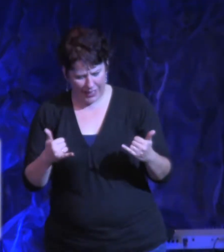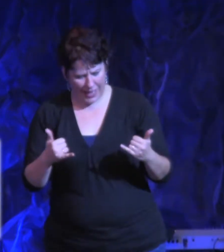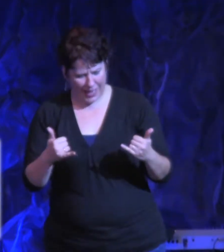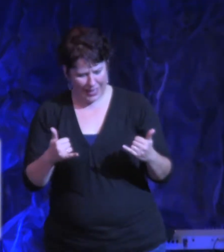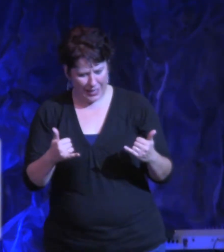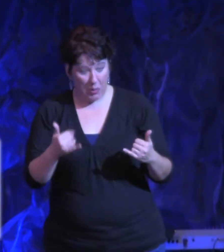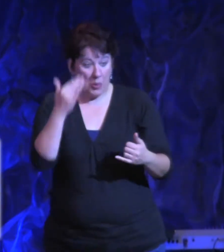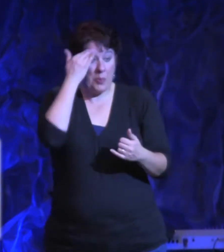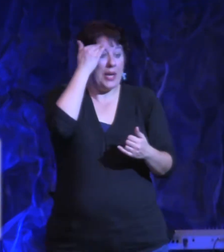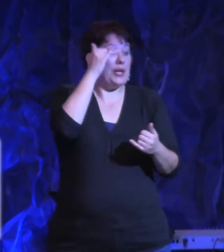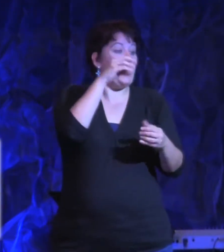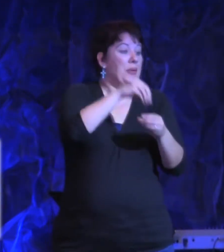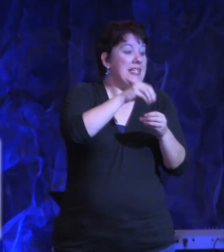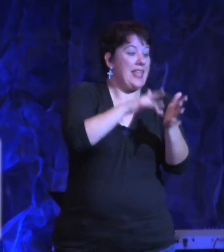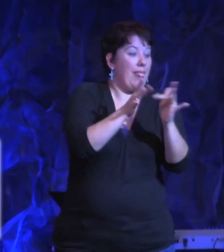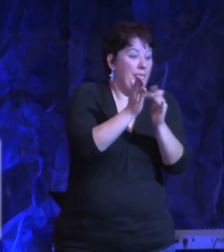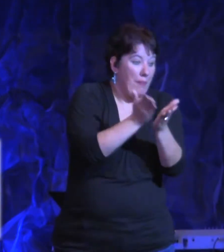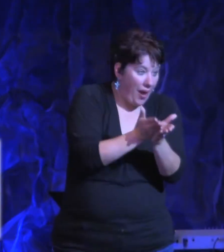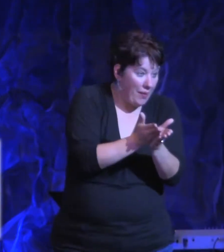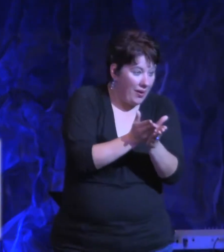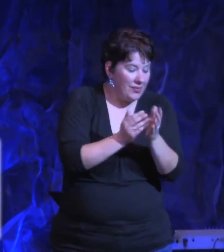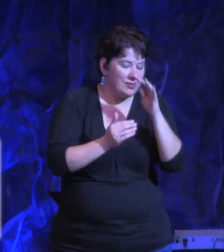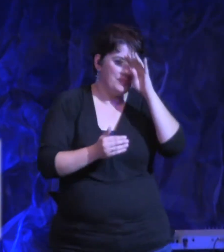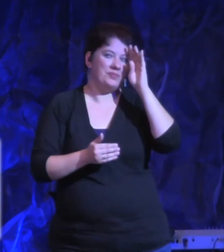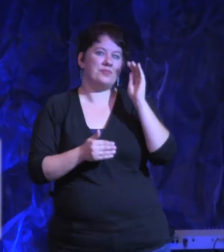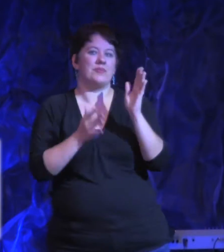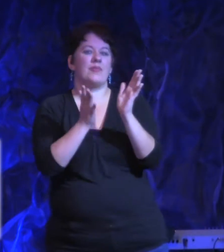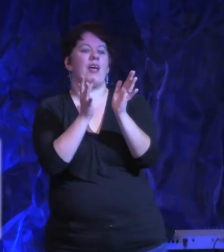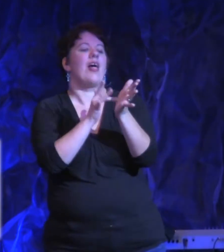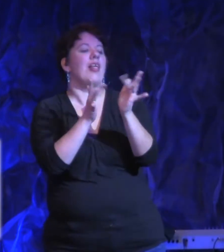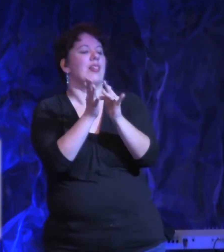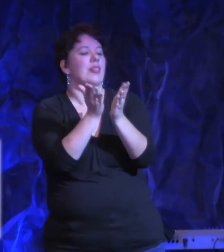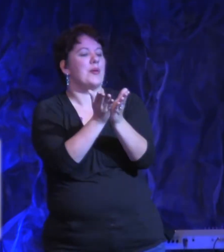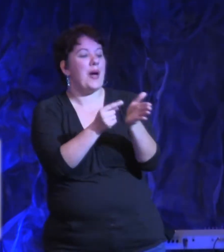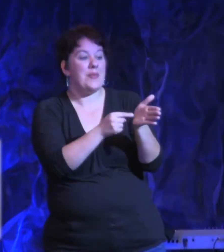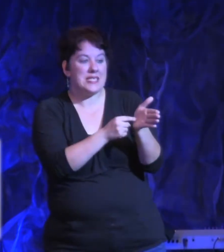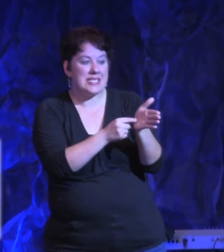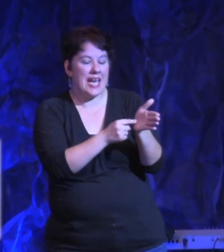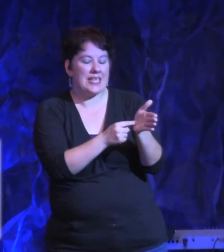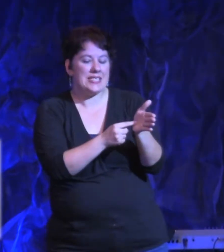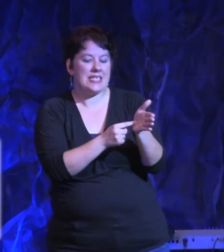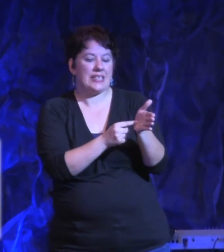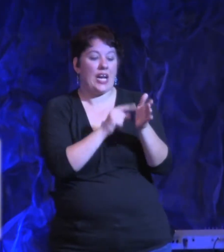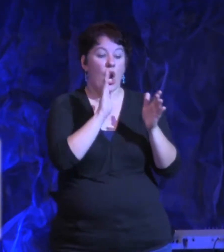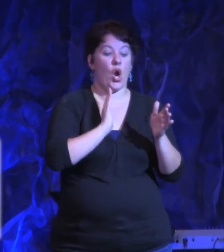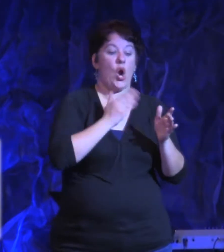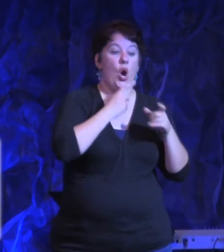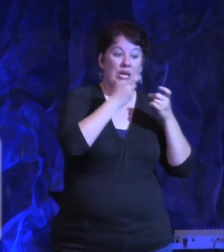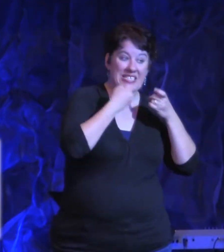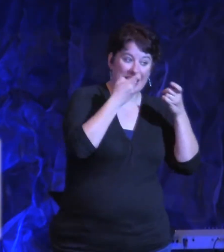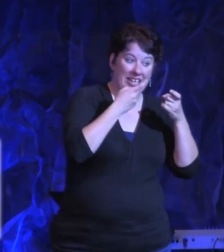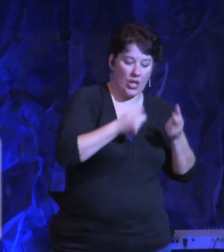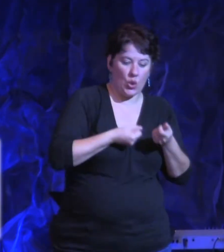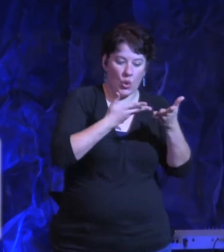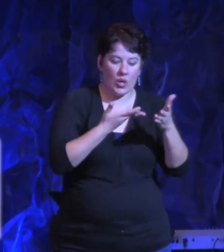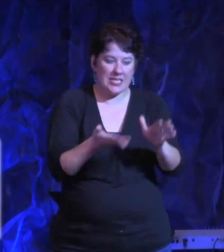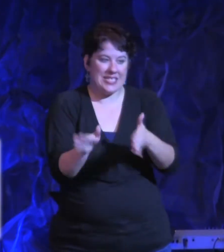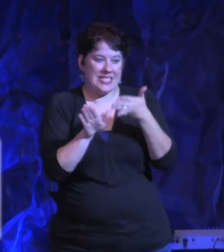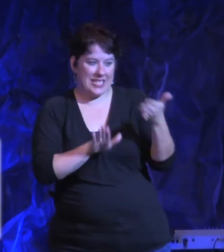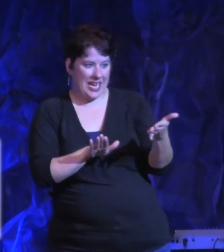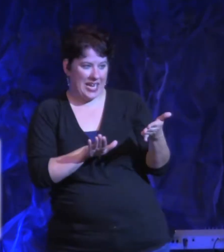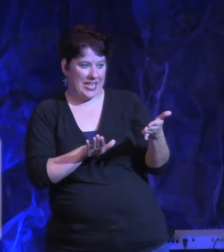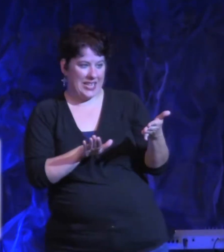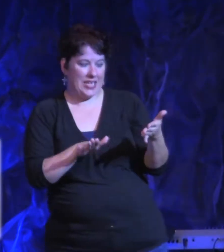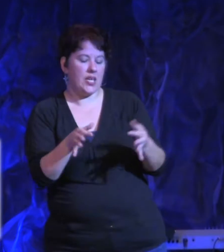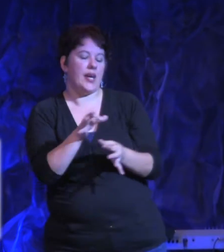there. But the Bible says that though. Wages of sin is death, right? And it still is. And so, you know, whether we realize it or